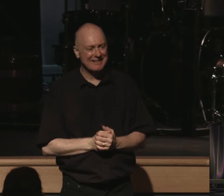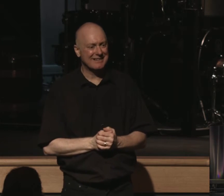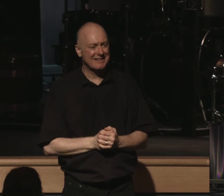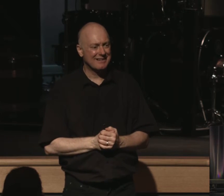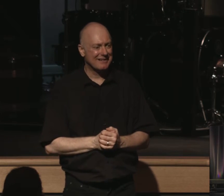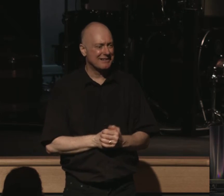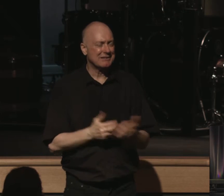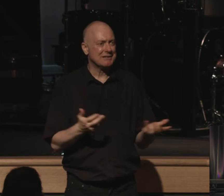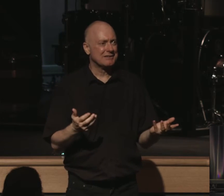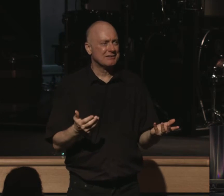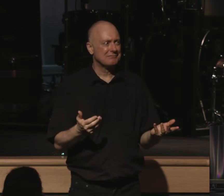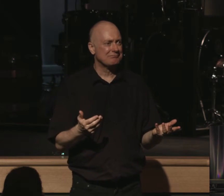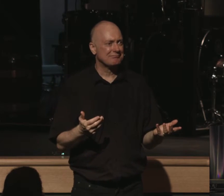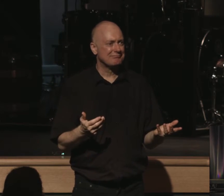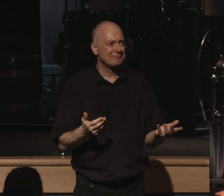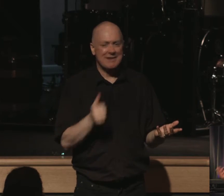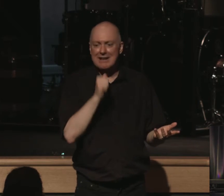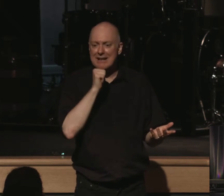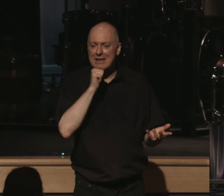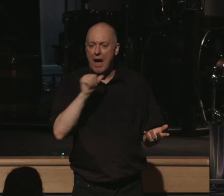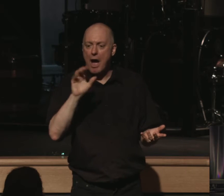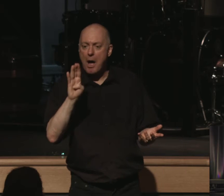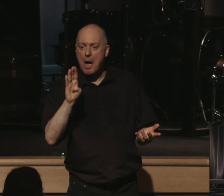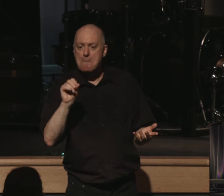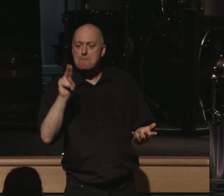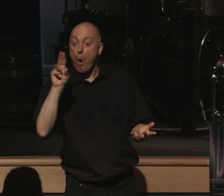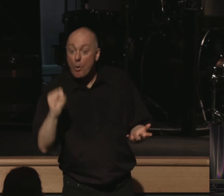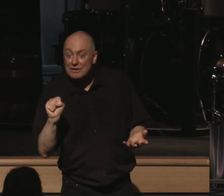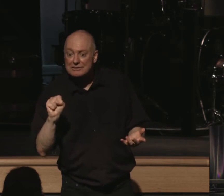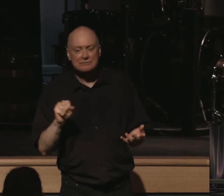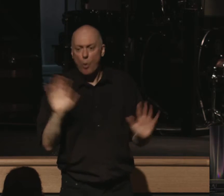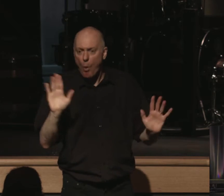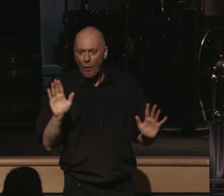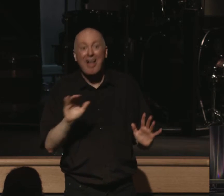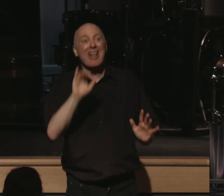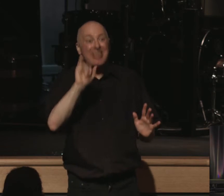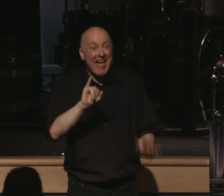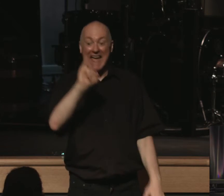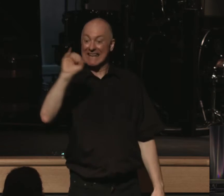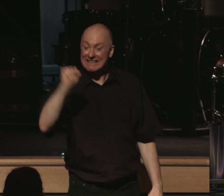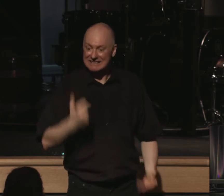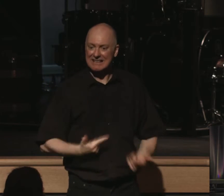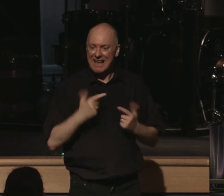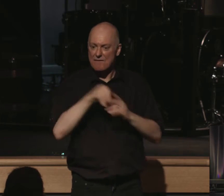It's not a bonus of Christianity. It is the life in Christ.